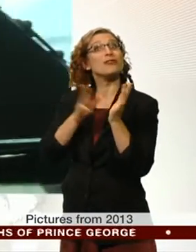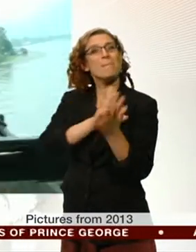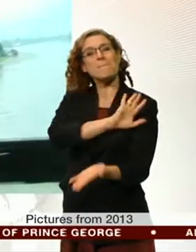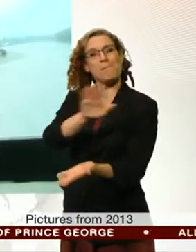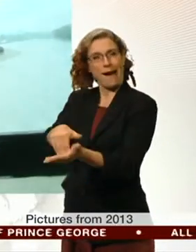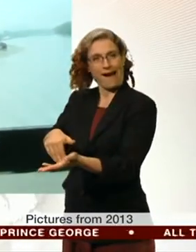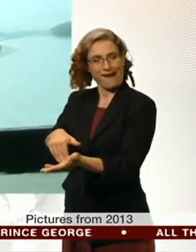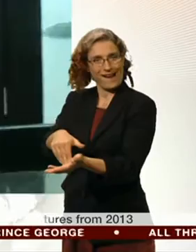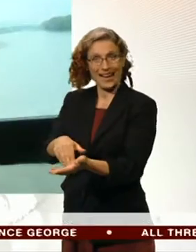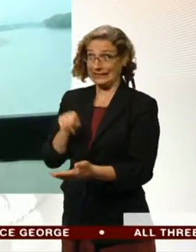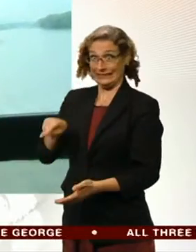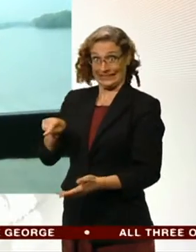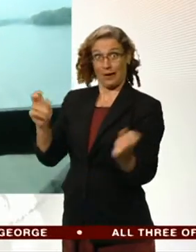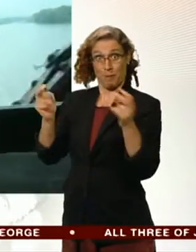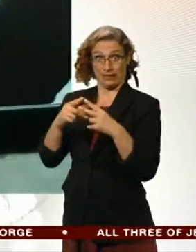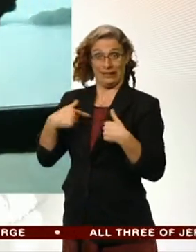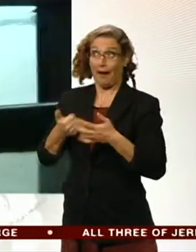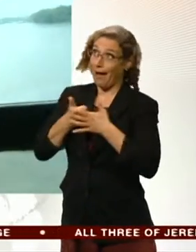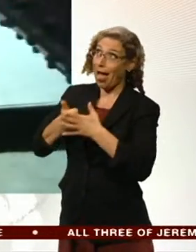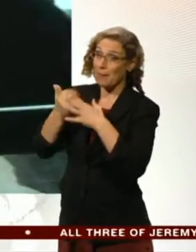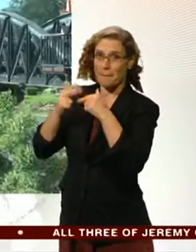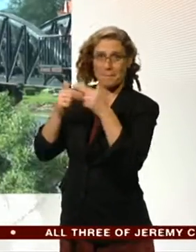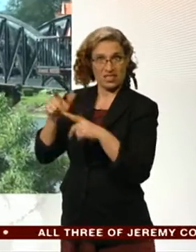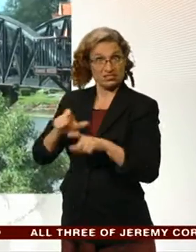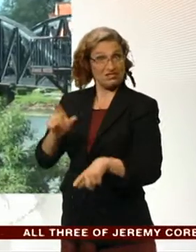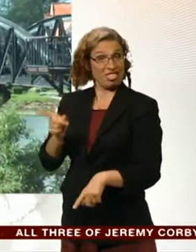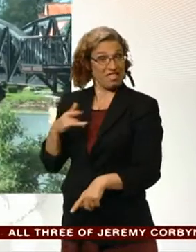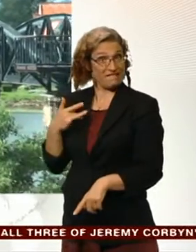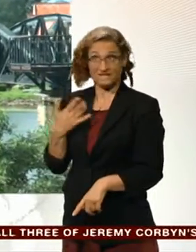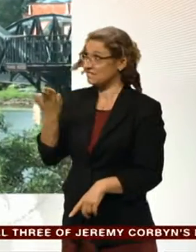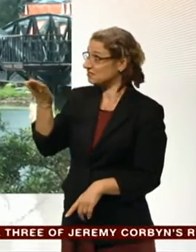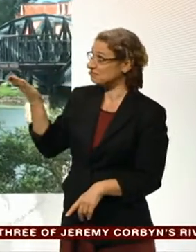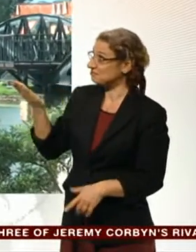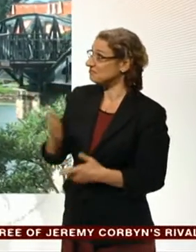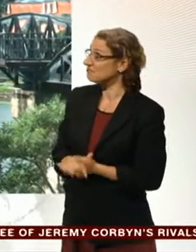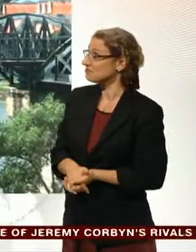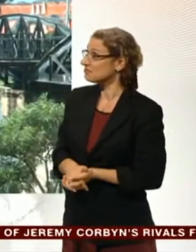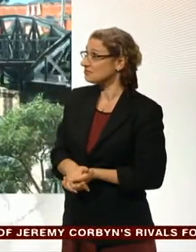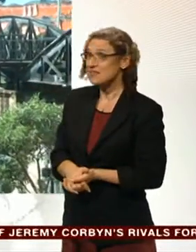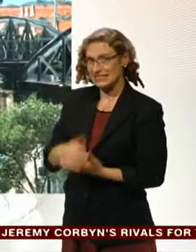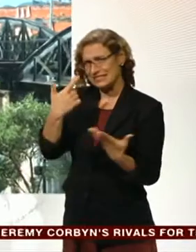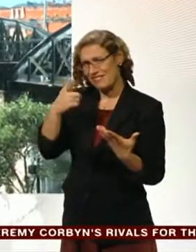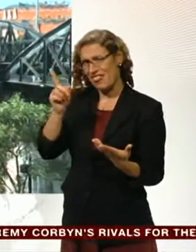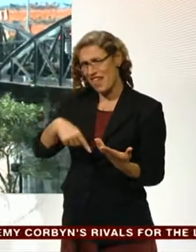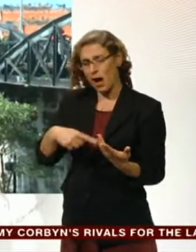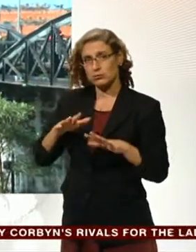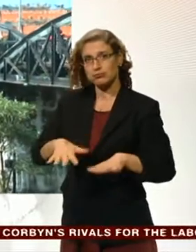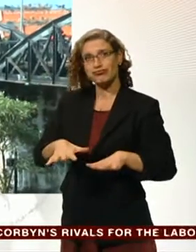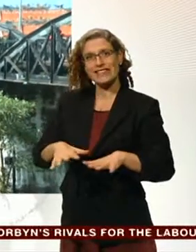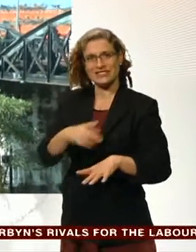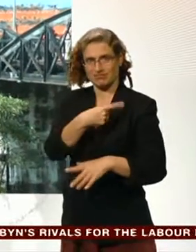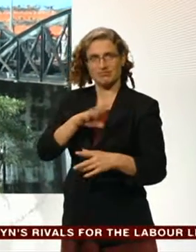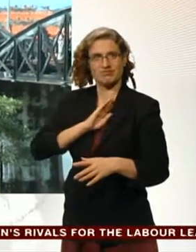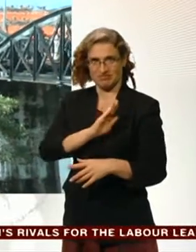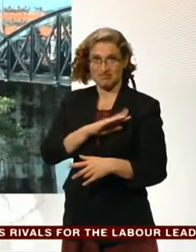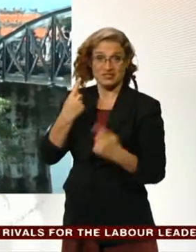build still stands. Almost 7,000 British personnel died, constructing what became known as the Death